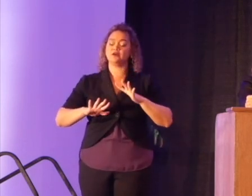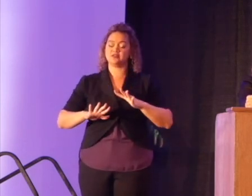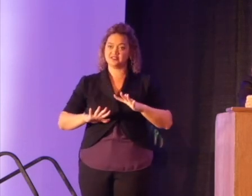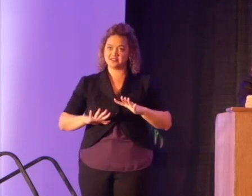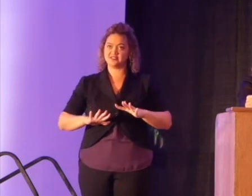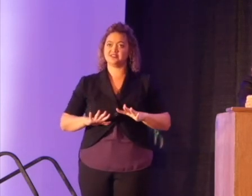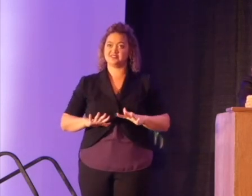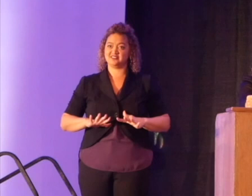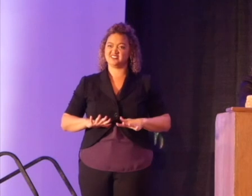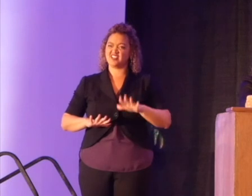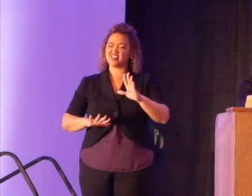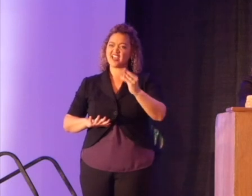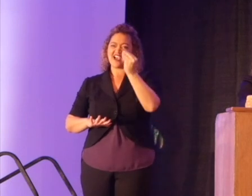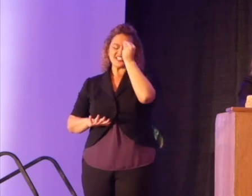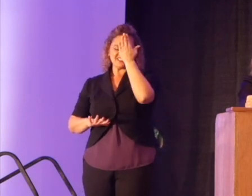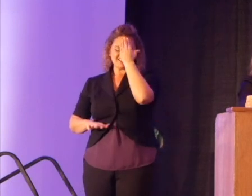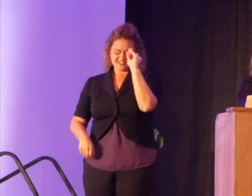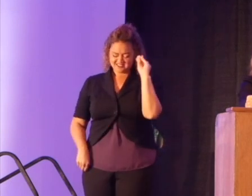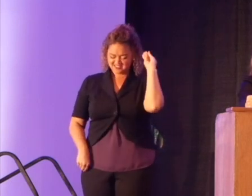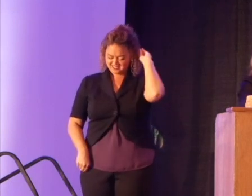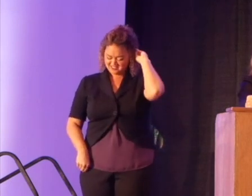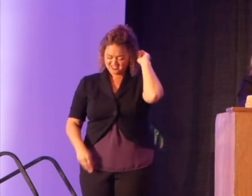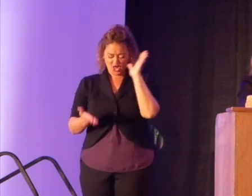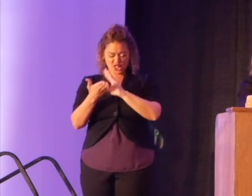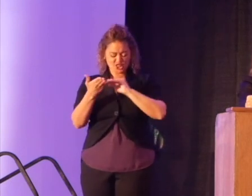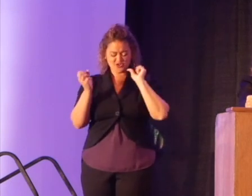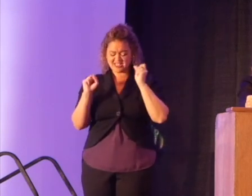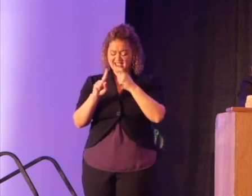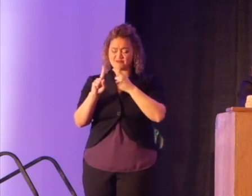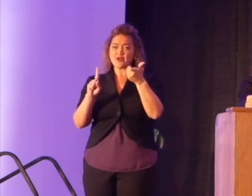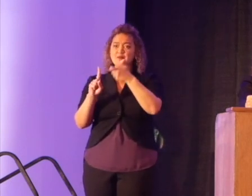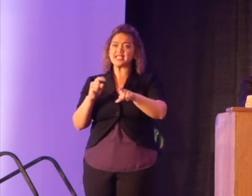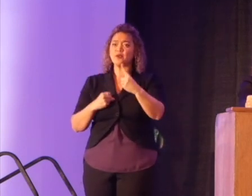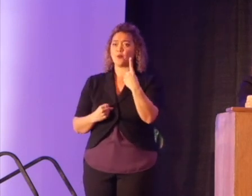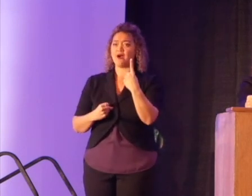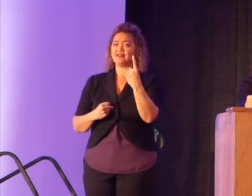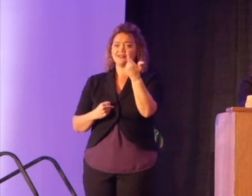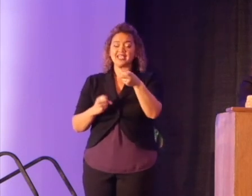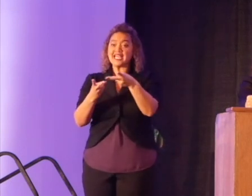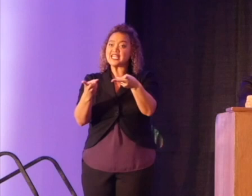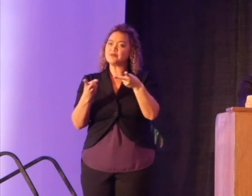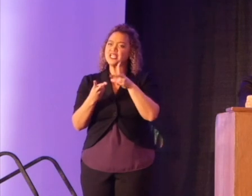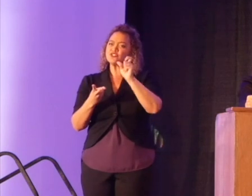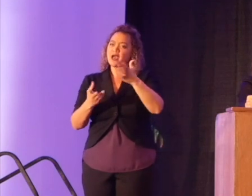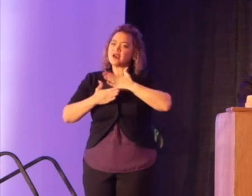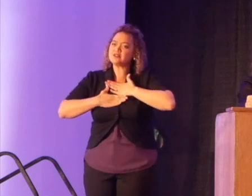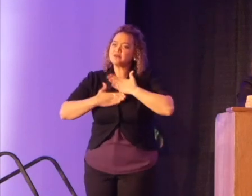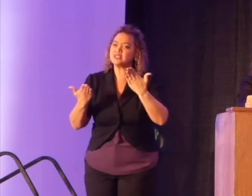lesson for me is how learning can come from anyone and anywhere if we remain open,